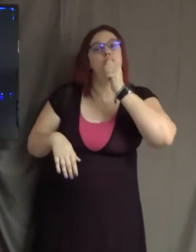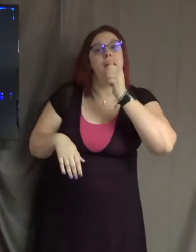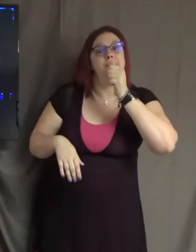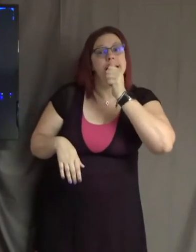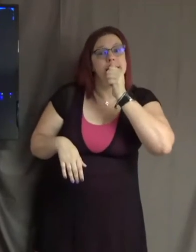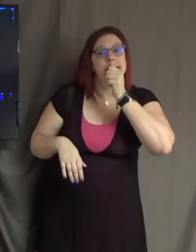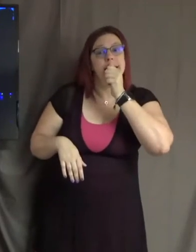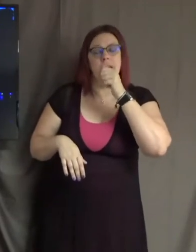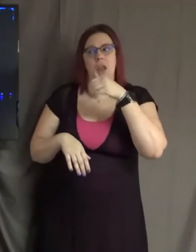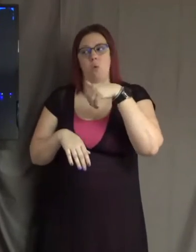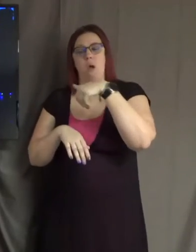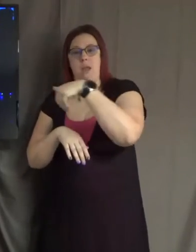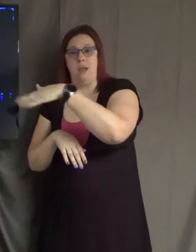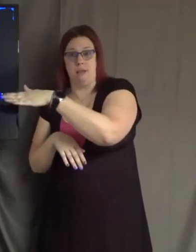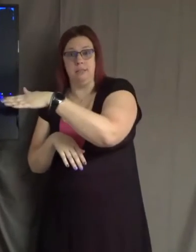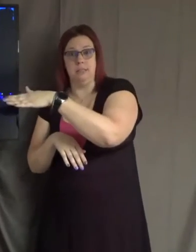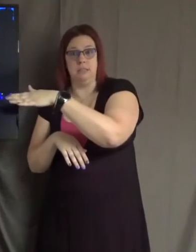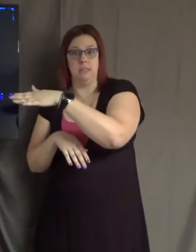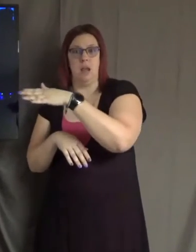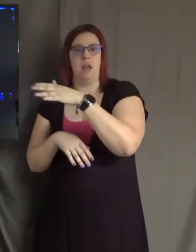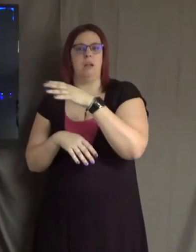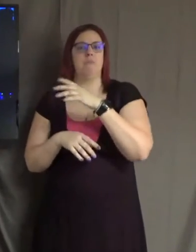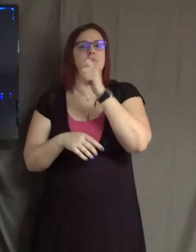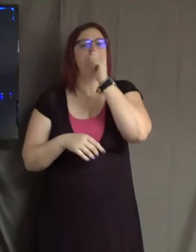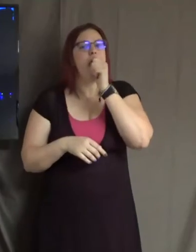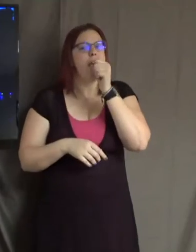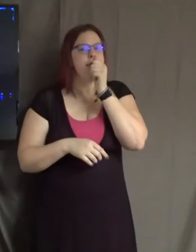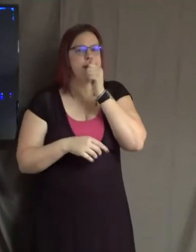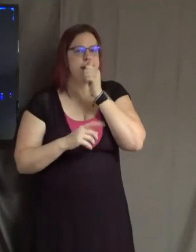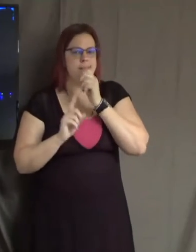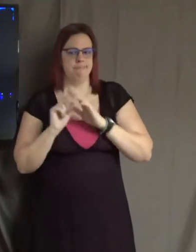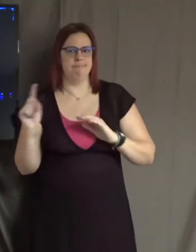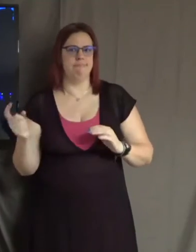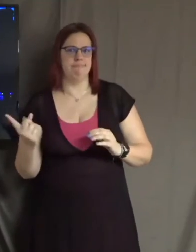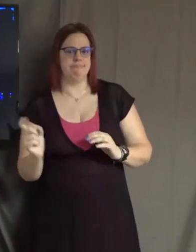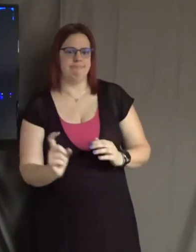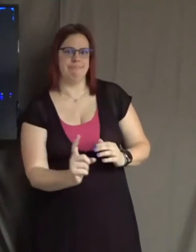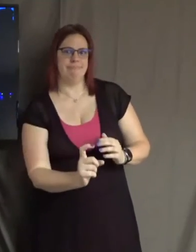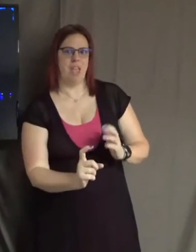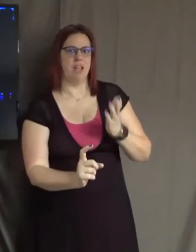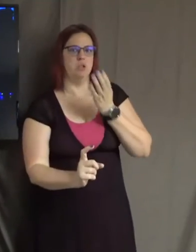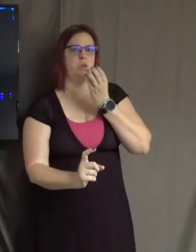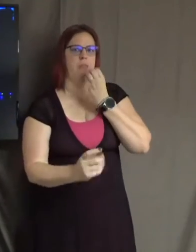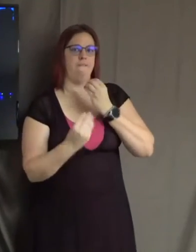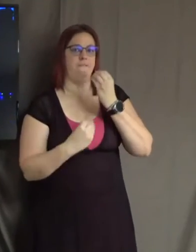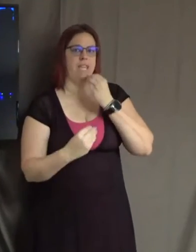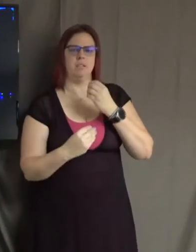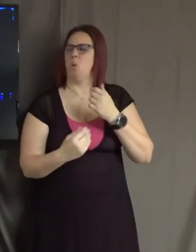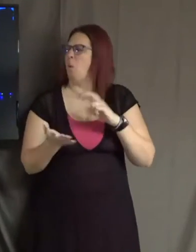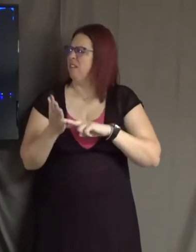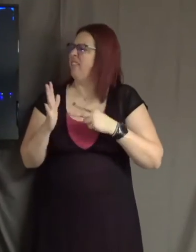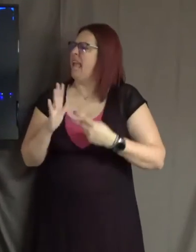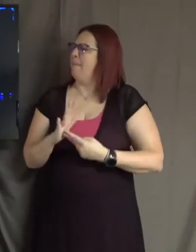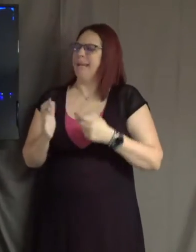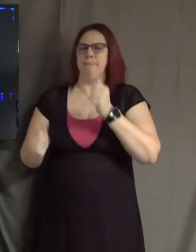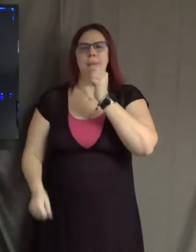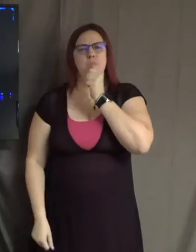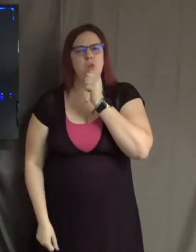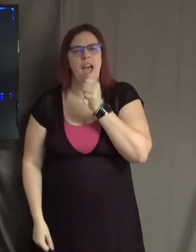privately to the feast. And as I researched, what did they mean when they're saying privately? And I think it was an